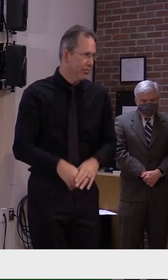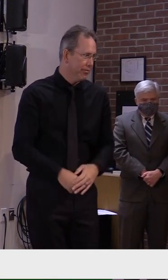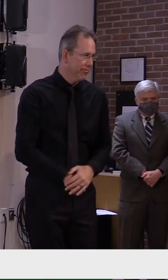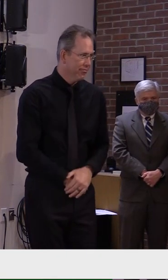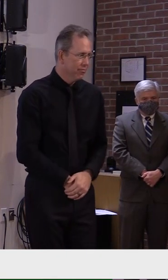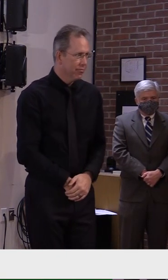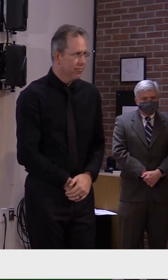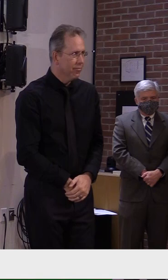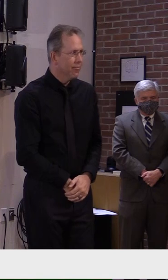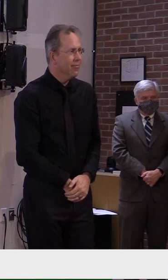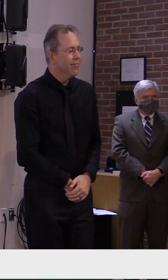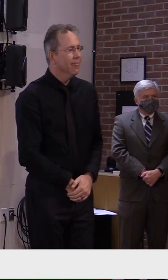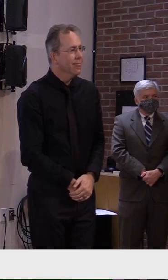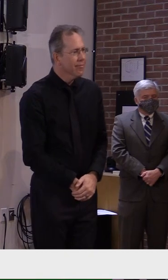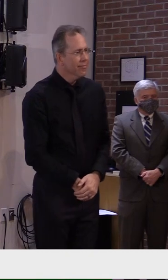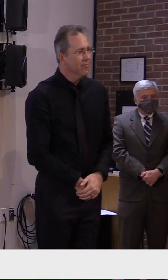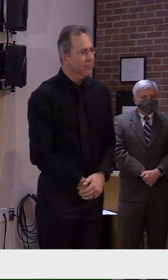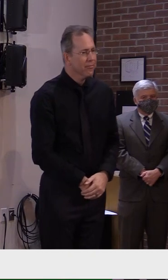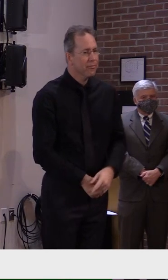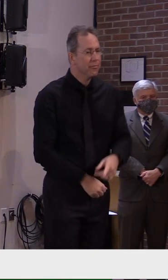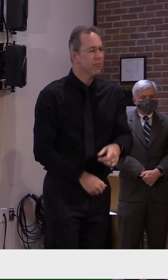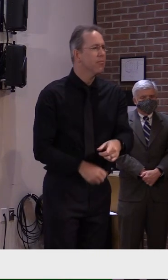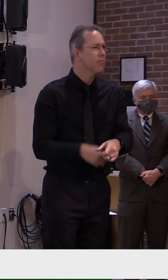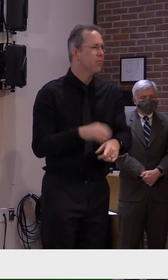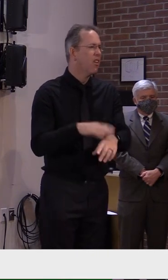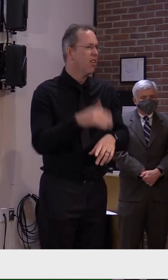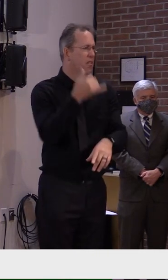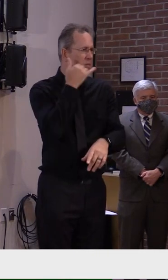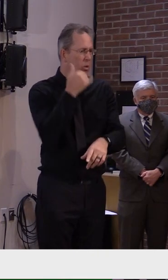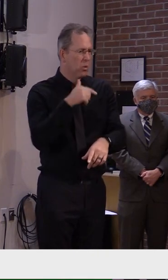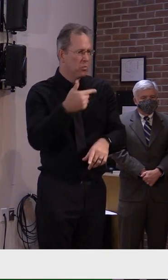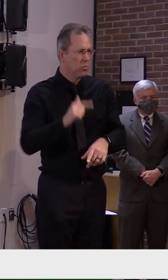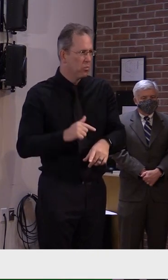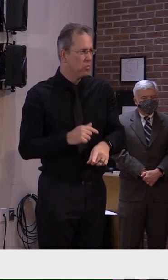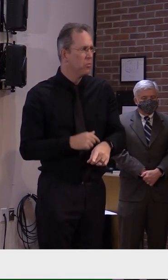All right, moving to the phones. We'll start with Erin from D.C. Digger.